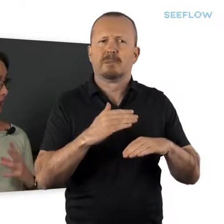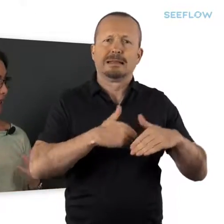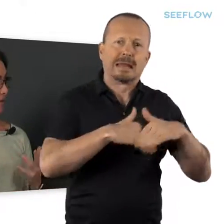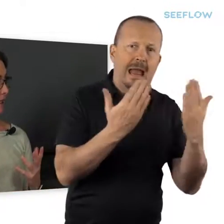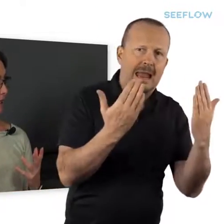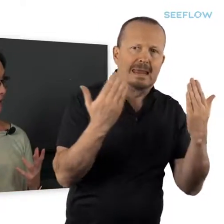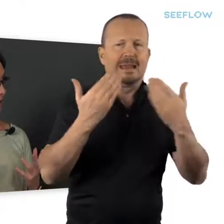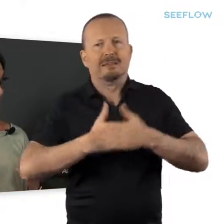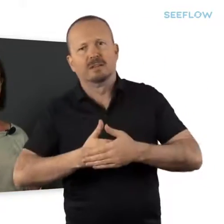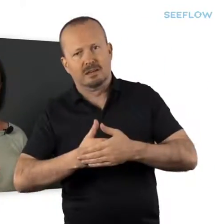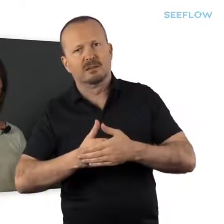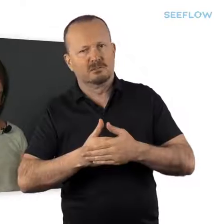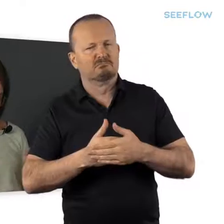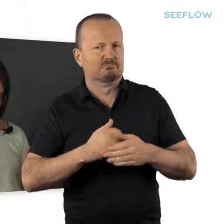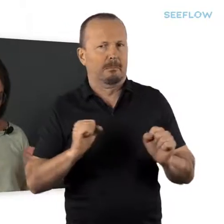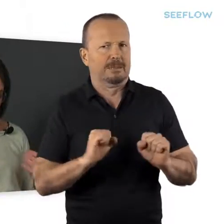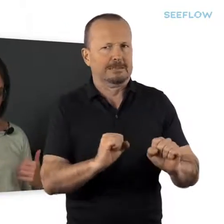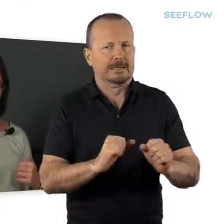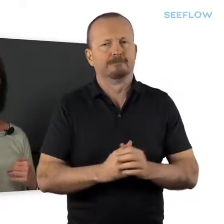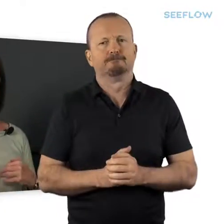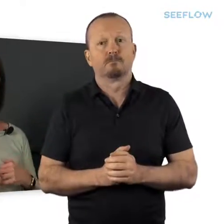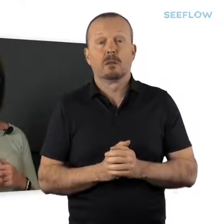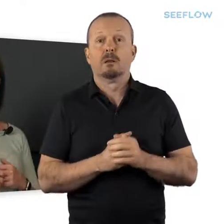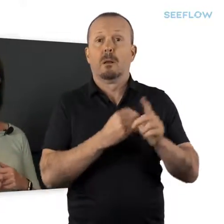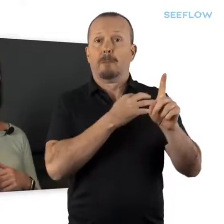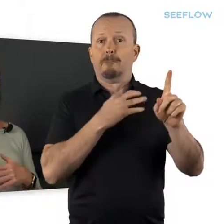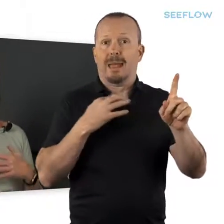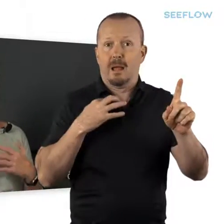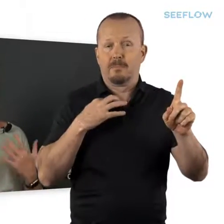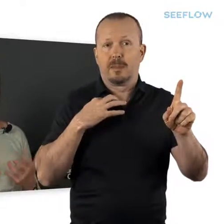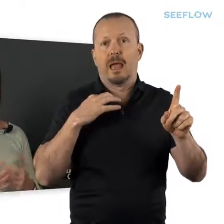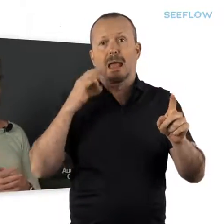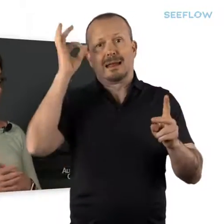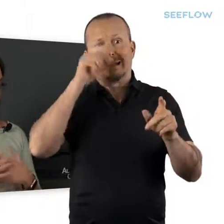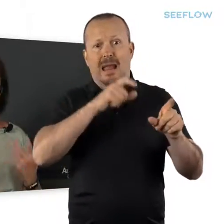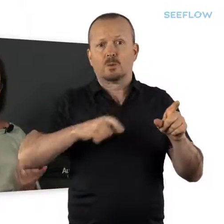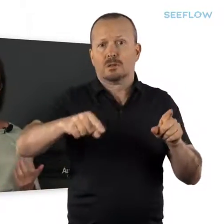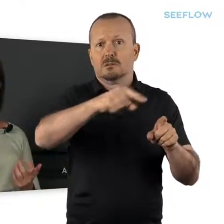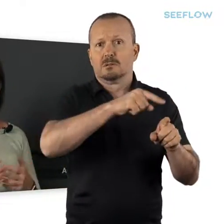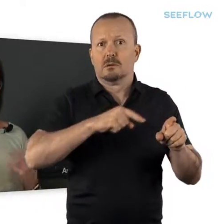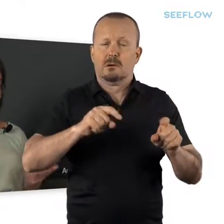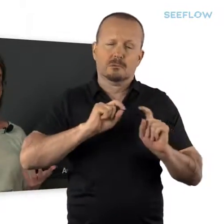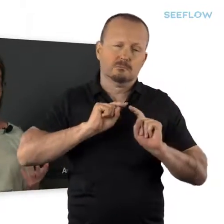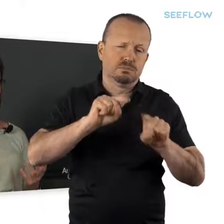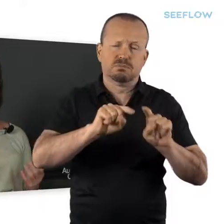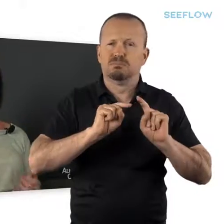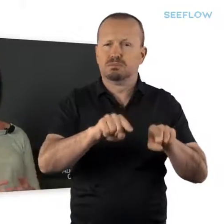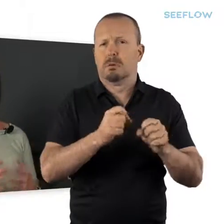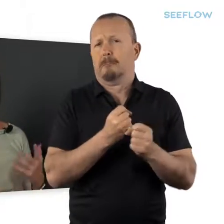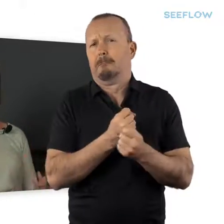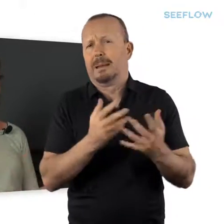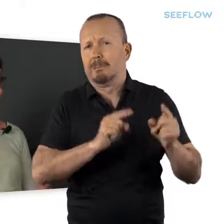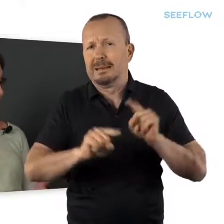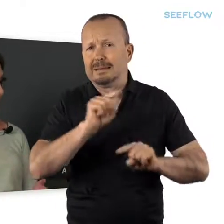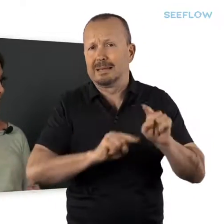and evening commitments. The mayor and the councillors attend many meetings, really,